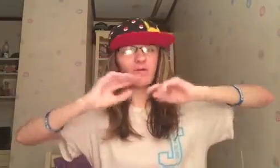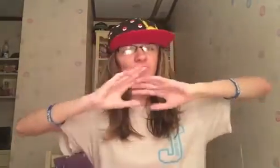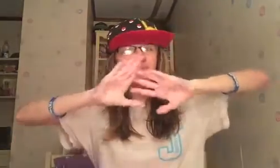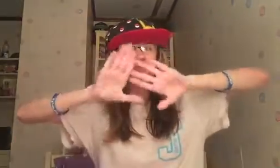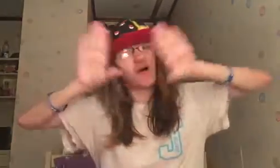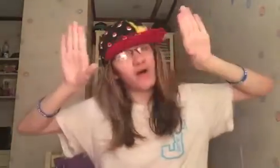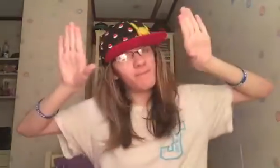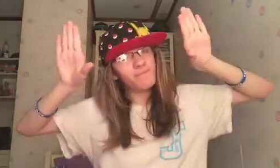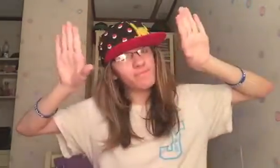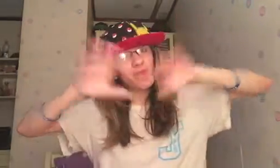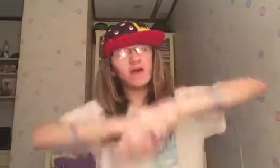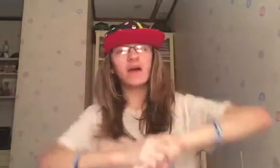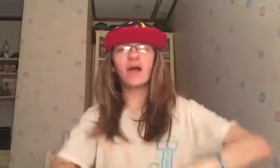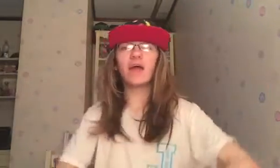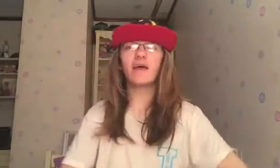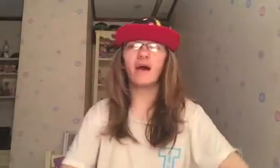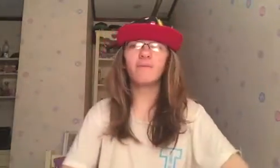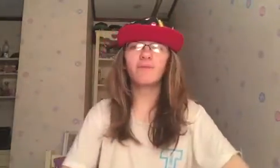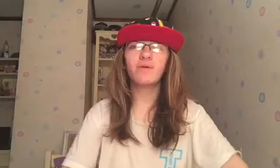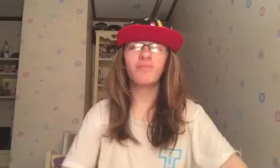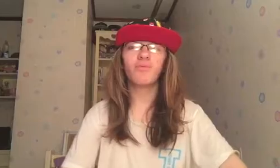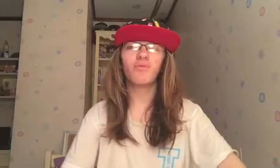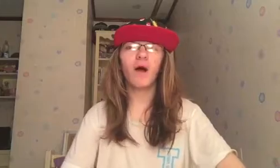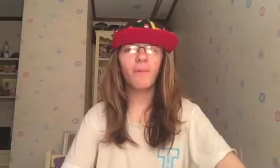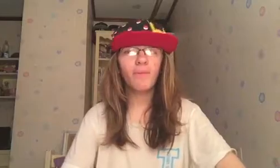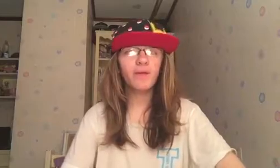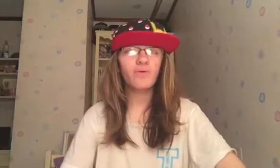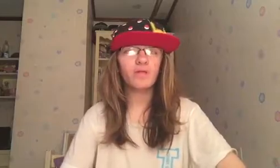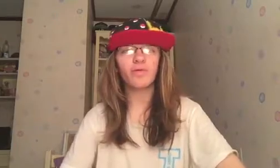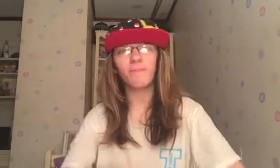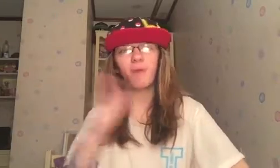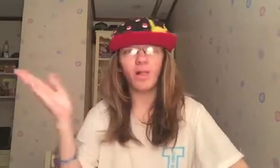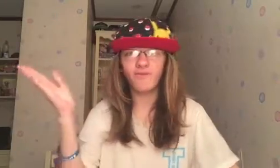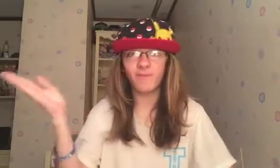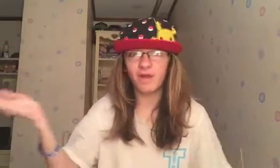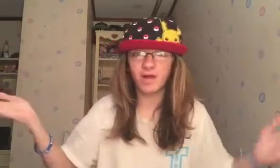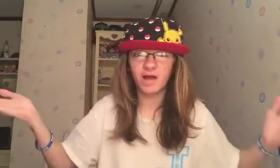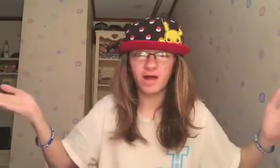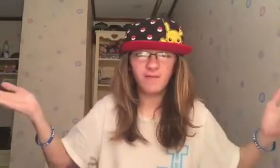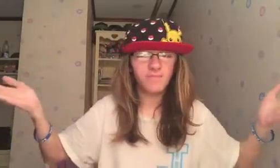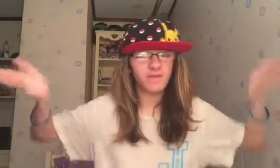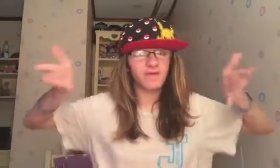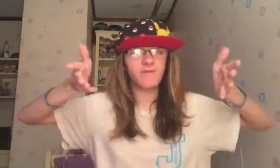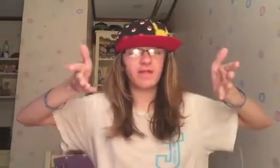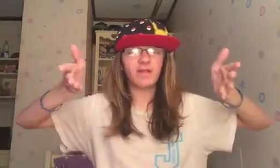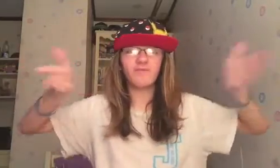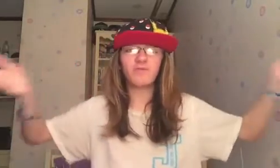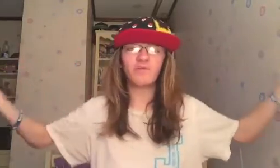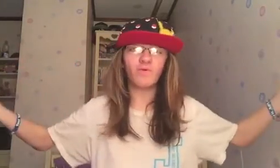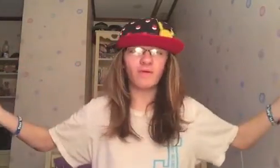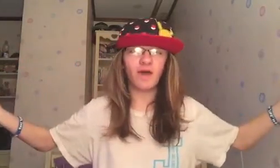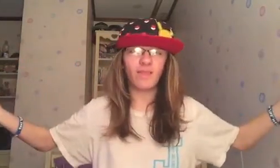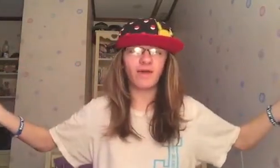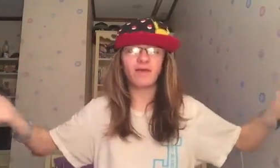where I'm from. And, I'm going to be probably going to the Mall of America. If any of you know where that is.